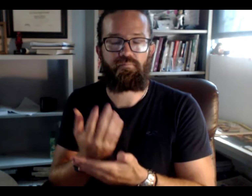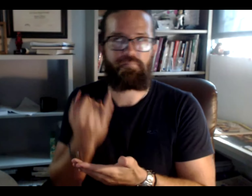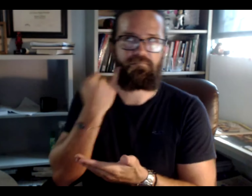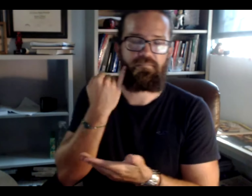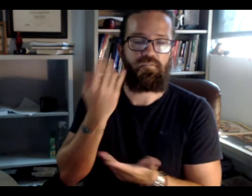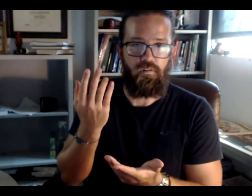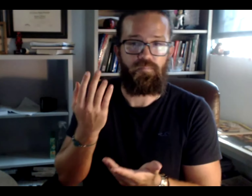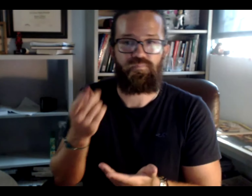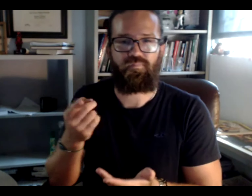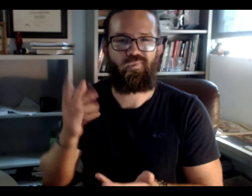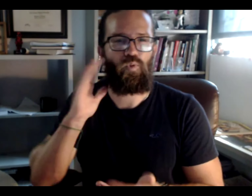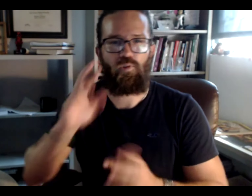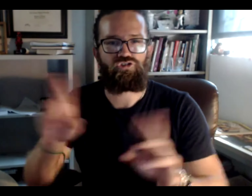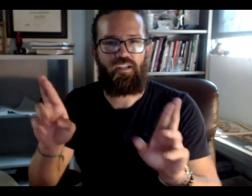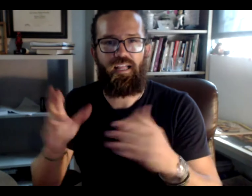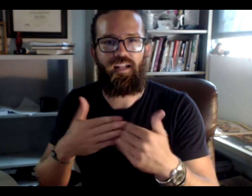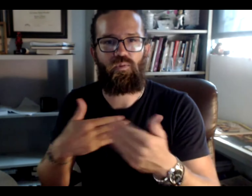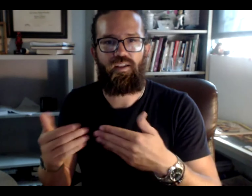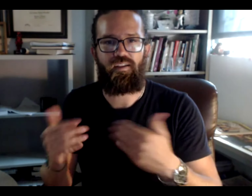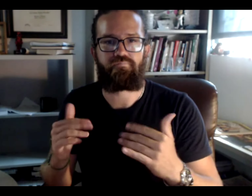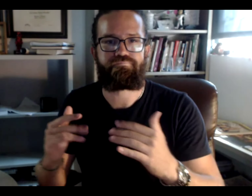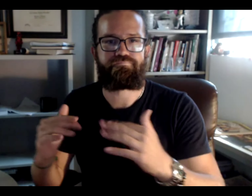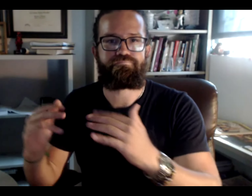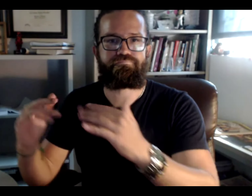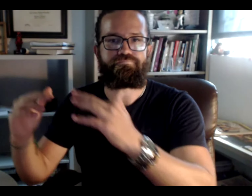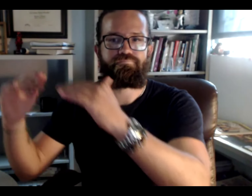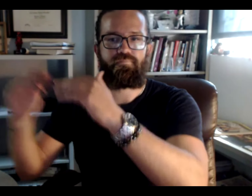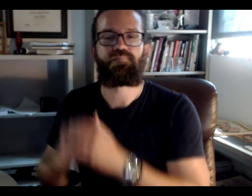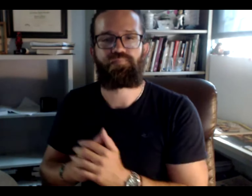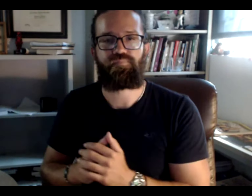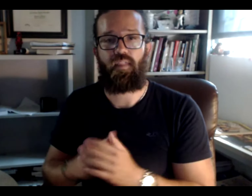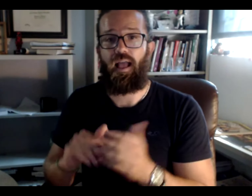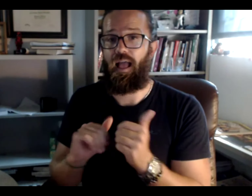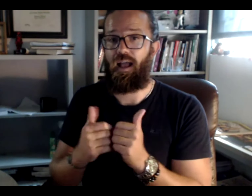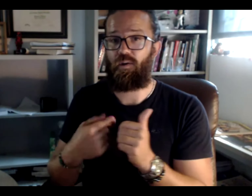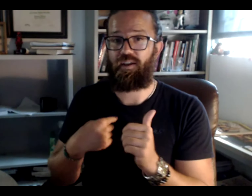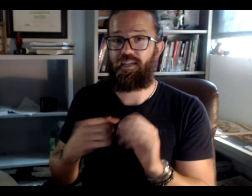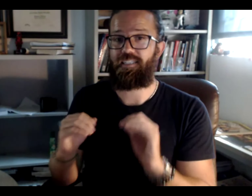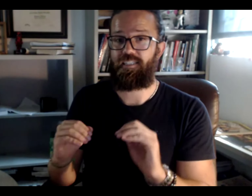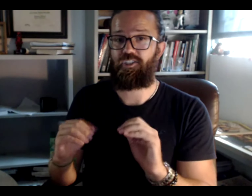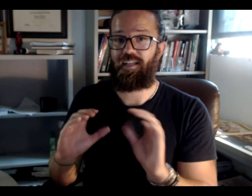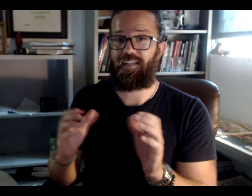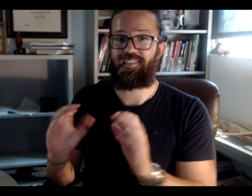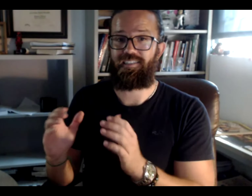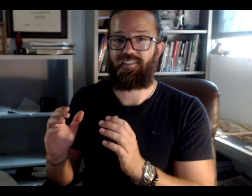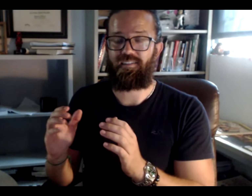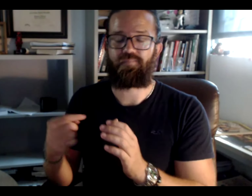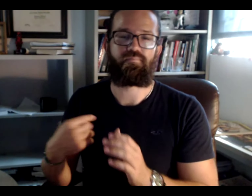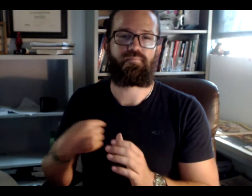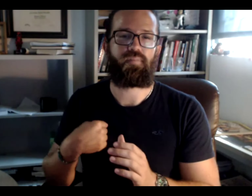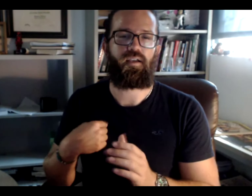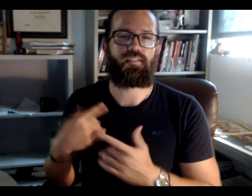But, pardon me. And if you decide to take ASL 2 in the spring, you'll be ready as you progressively work your way through that.